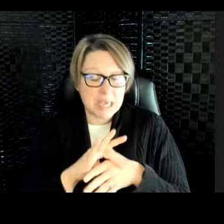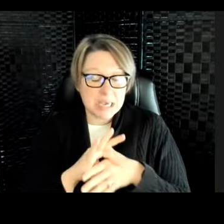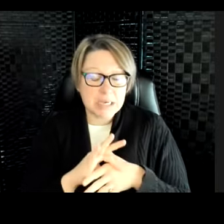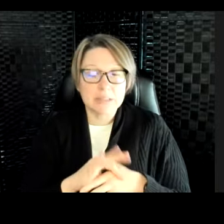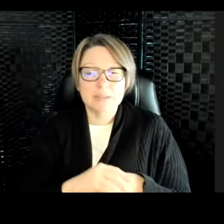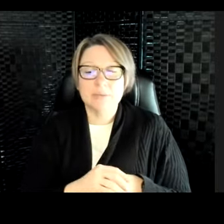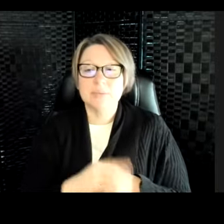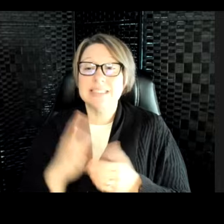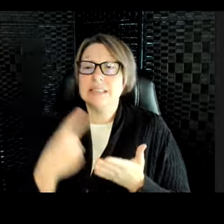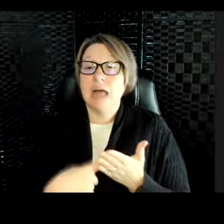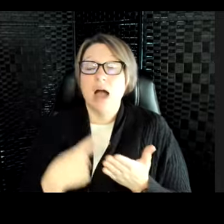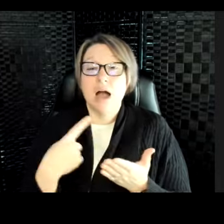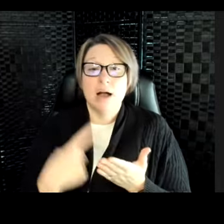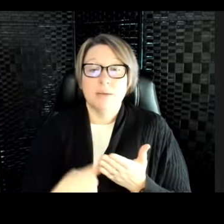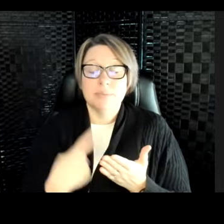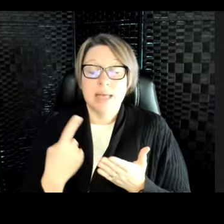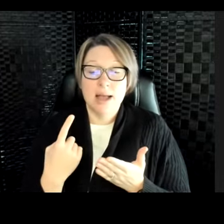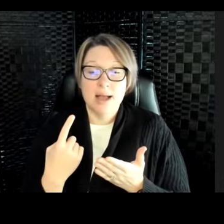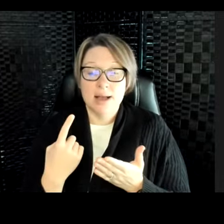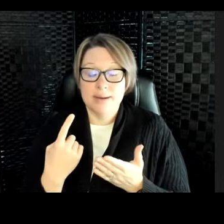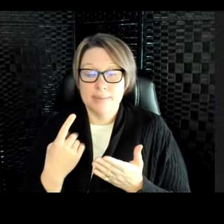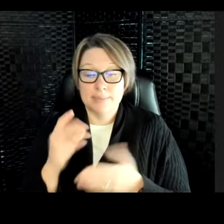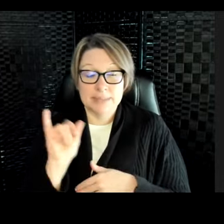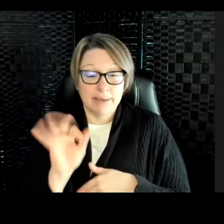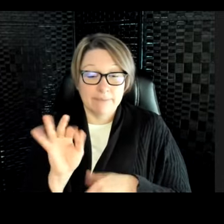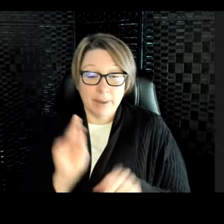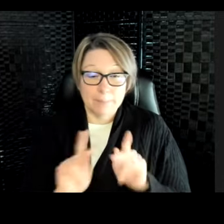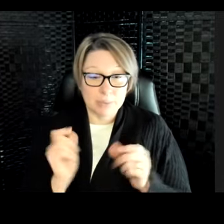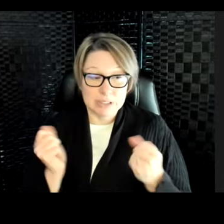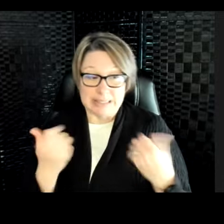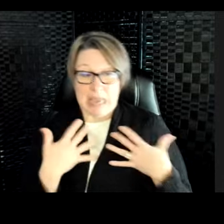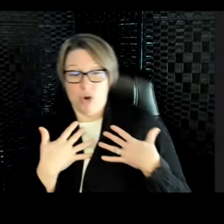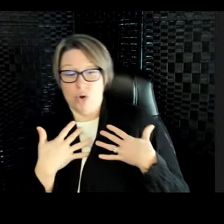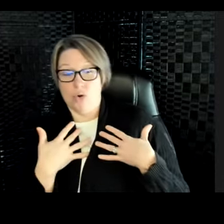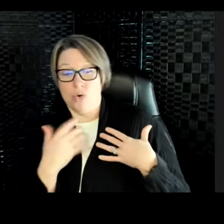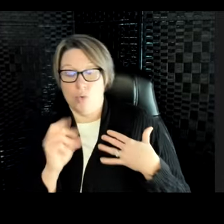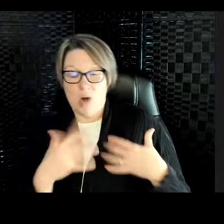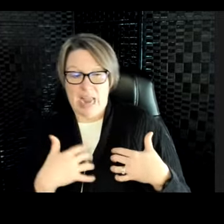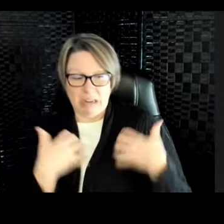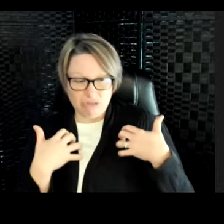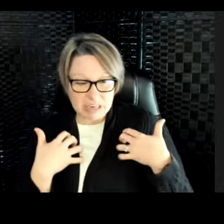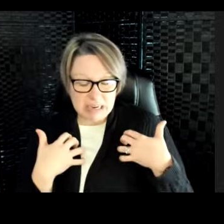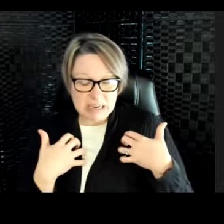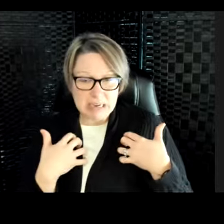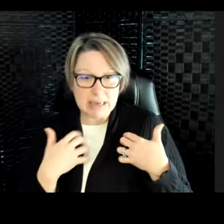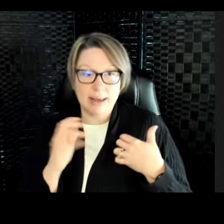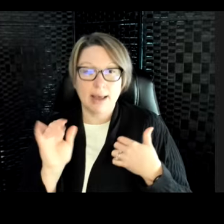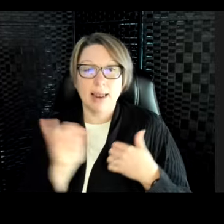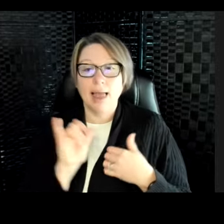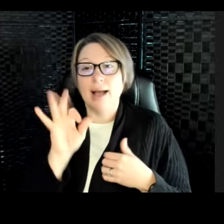they're just hunted if people are scared of them or angry with them. Like if somebody got attacked, they might go out and